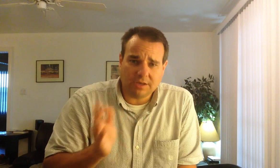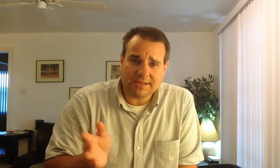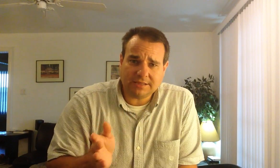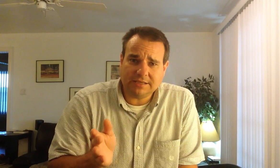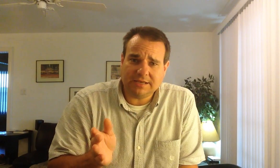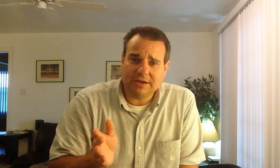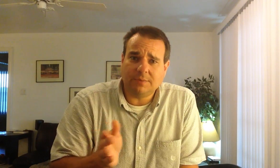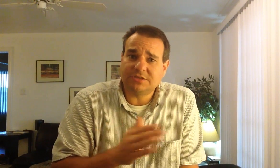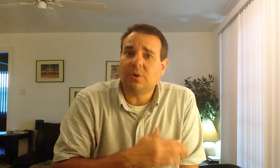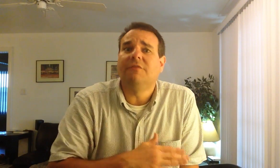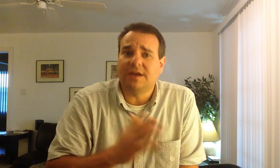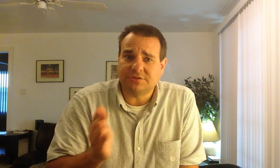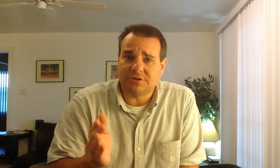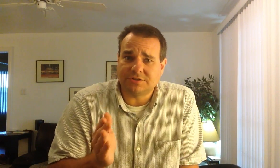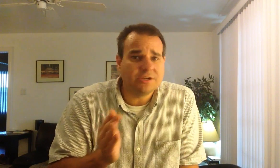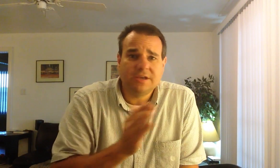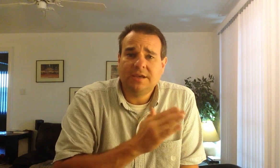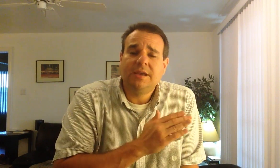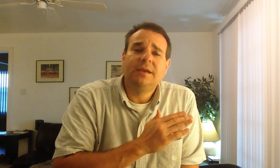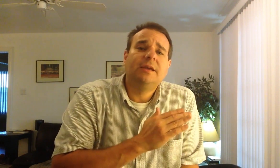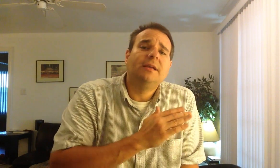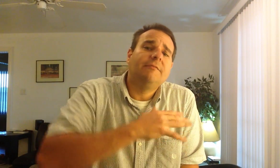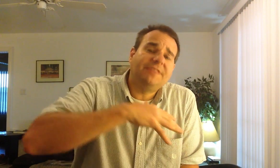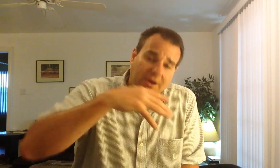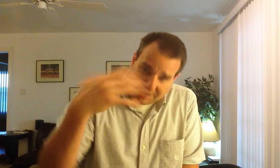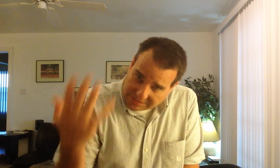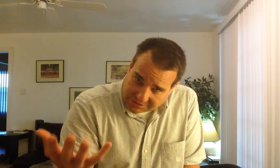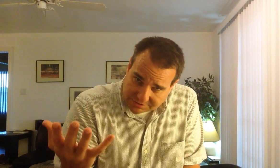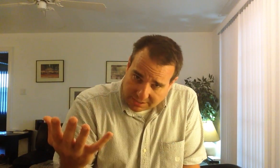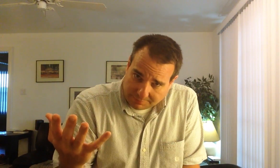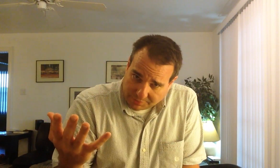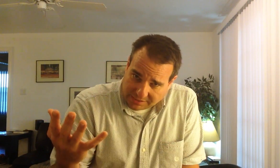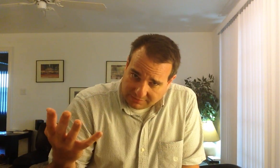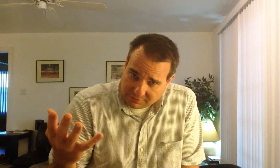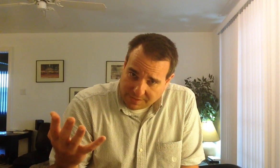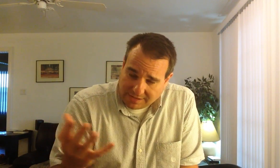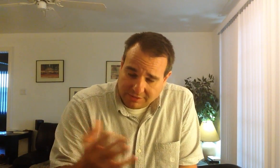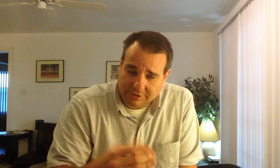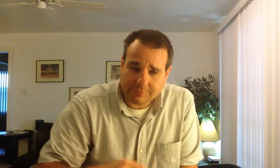more likely can hear up to 12,000 hertz. There is plenty of debate, though,